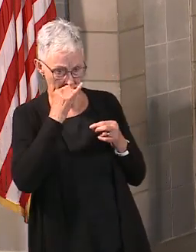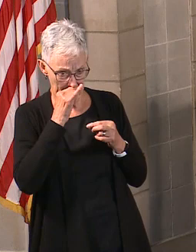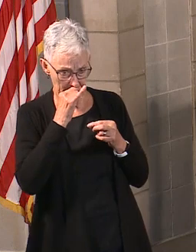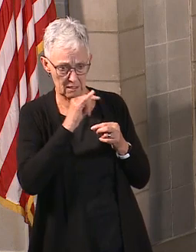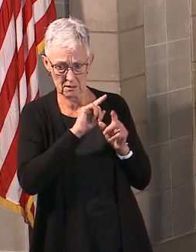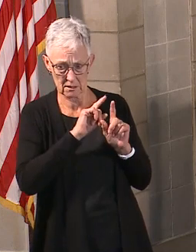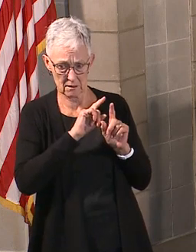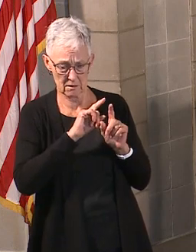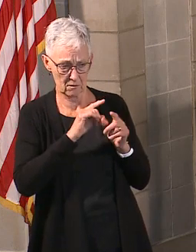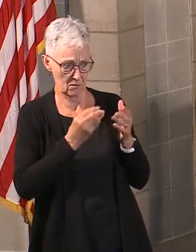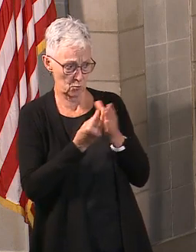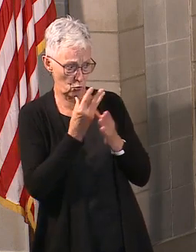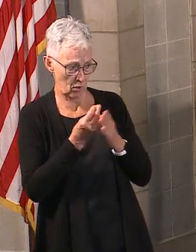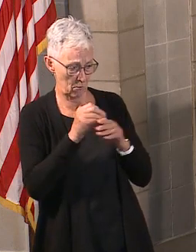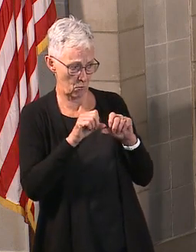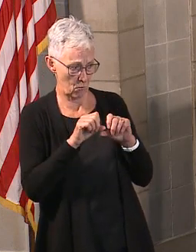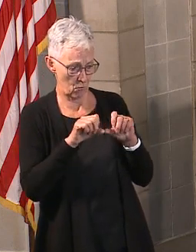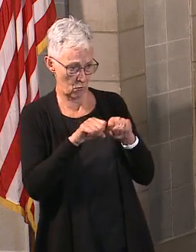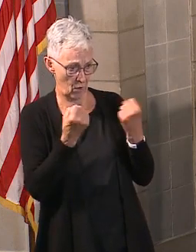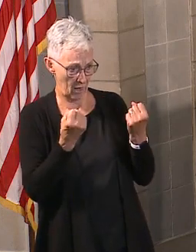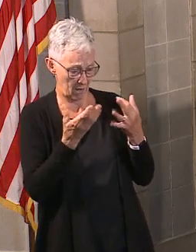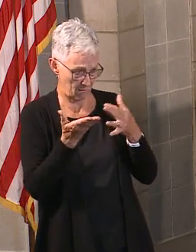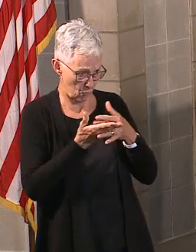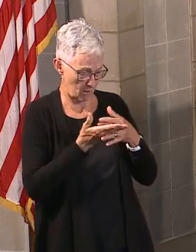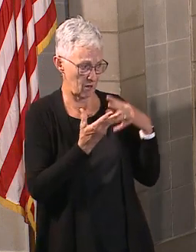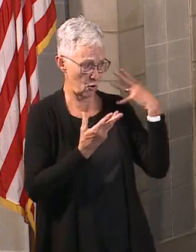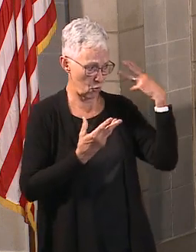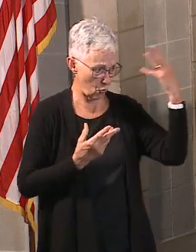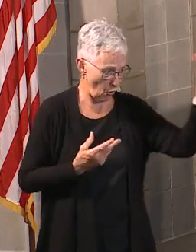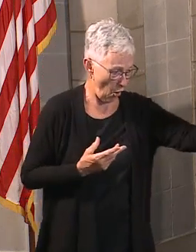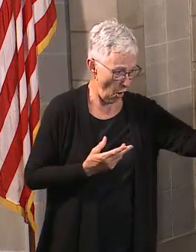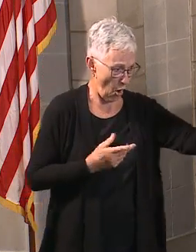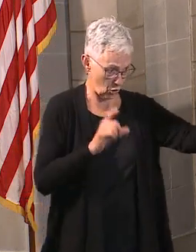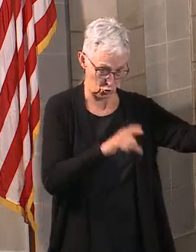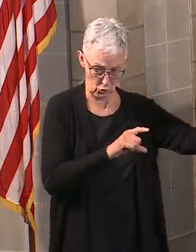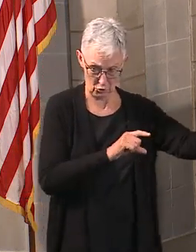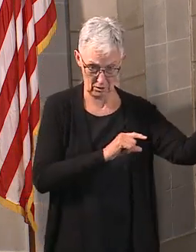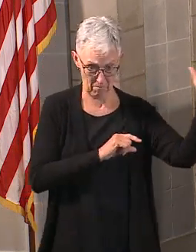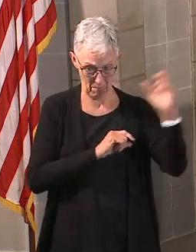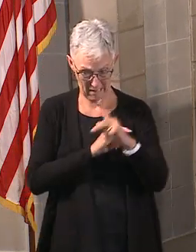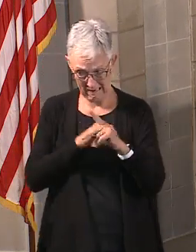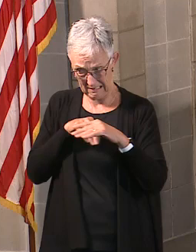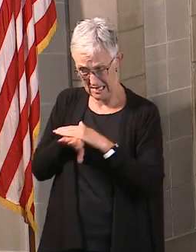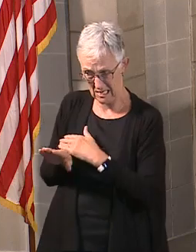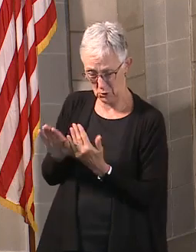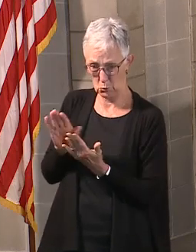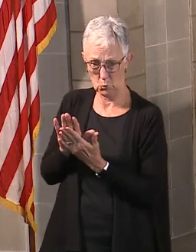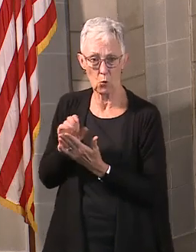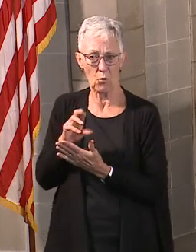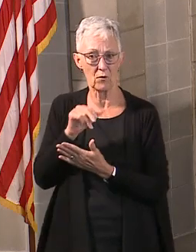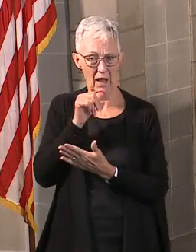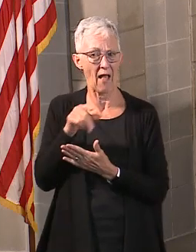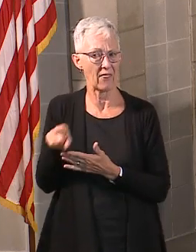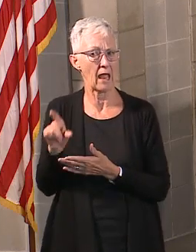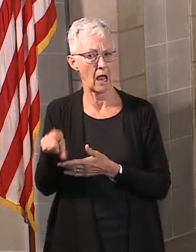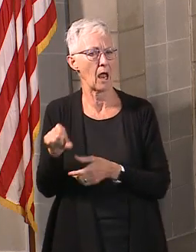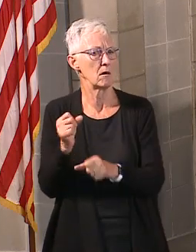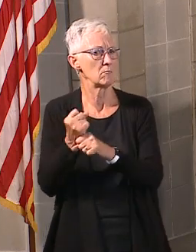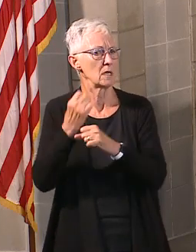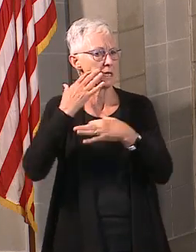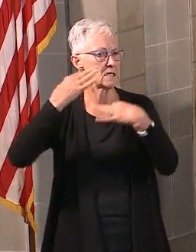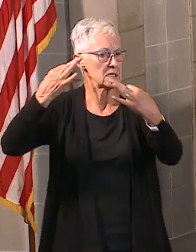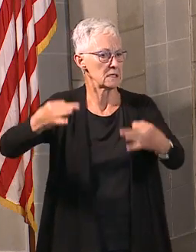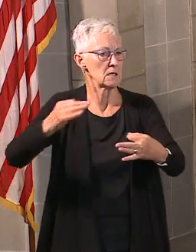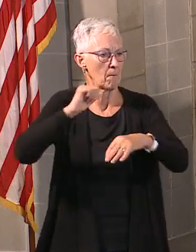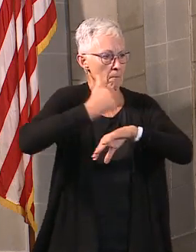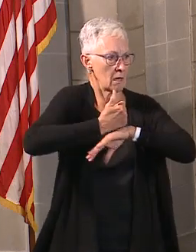basically limiting that early on. And so it's that same sort of leadership that we'll need to be pulling everybody together, as the commissioner said, to be able